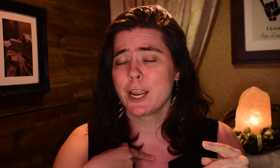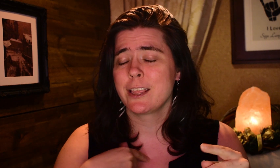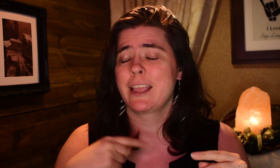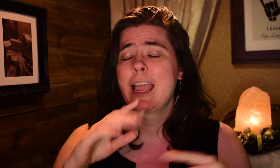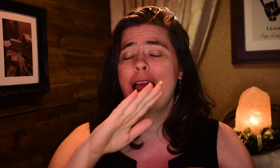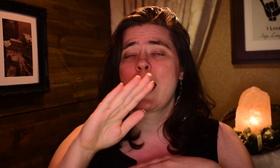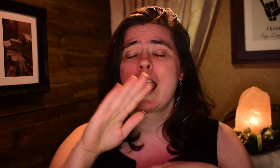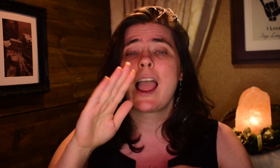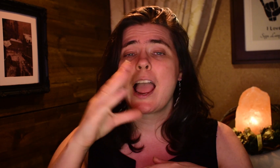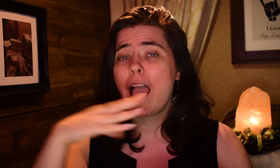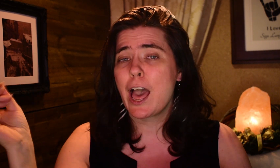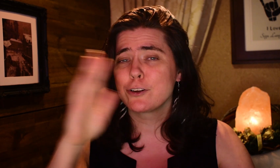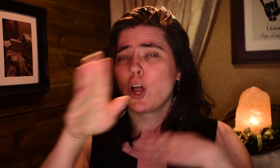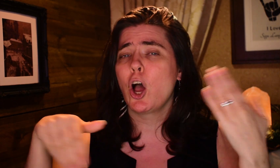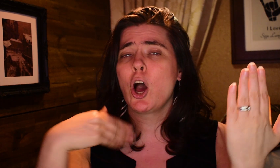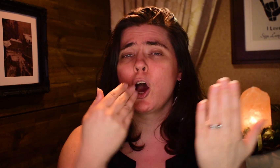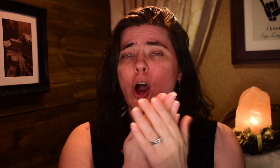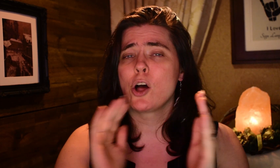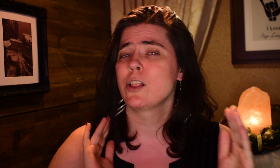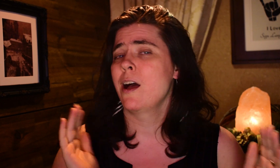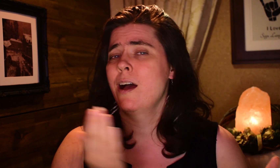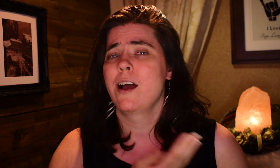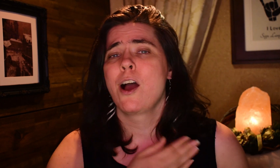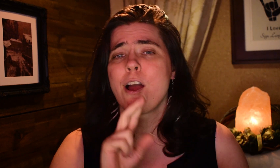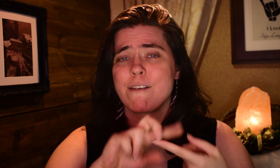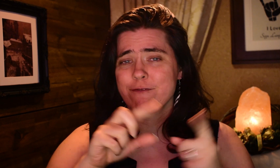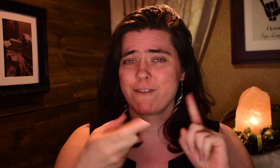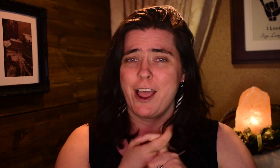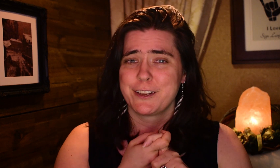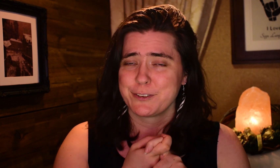me and all of our friends.